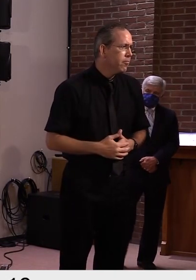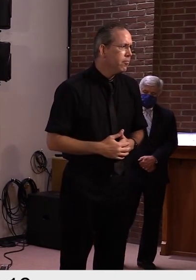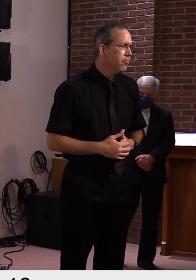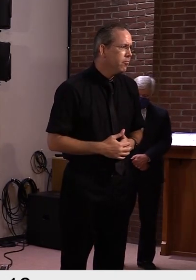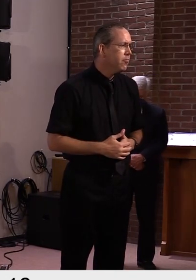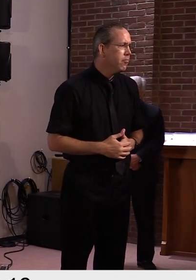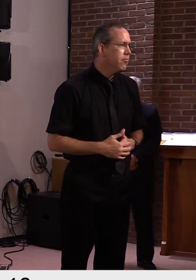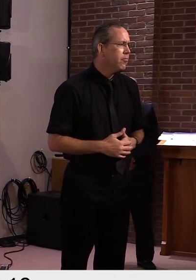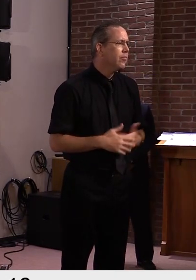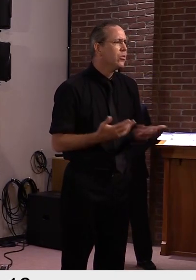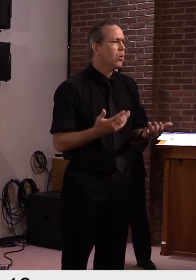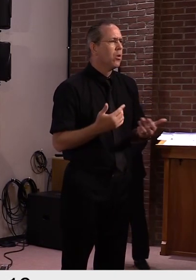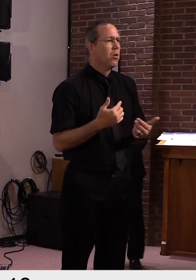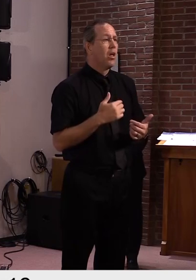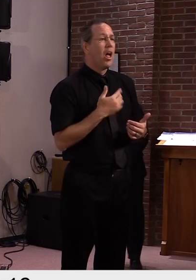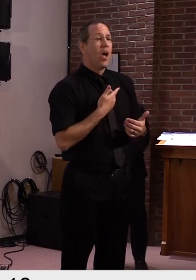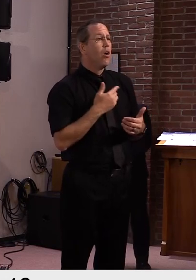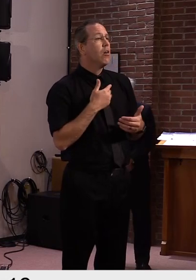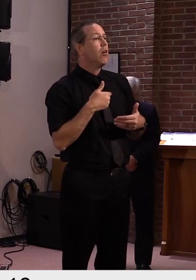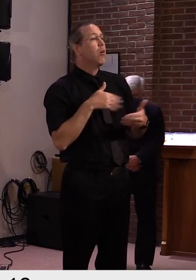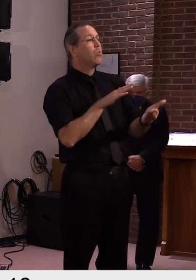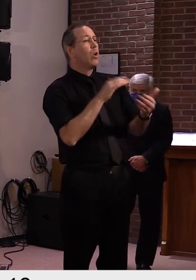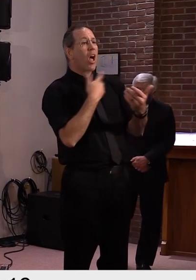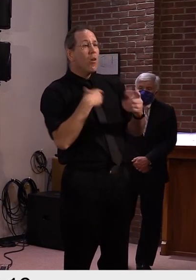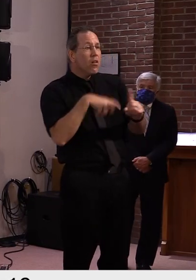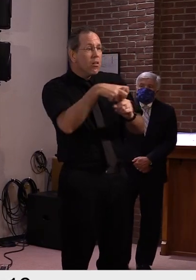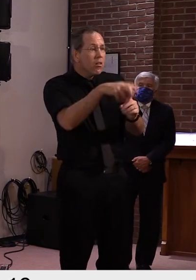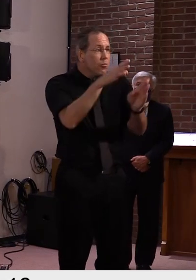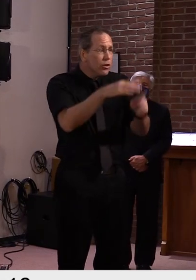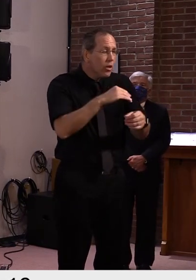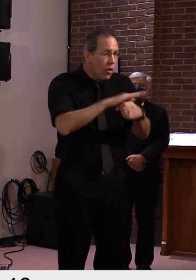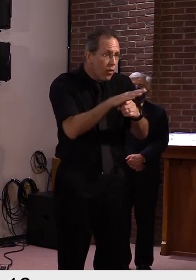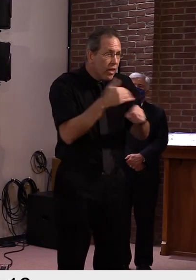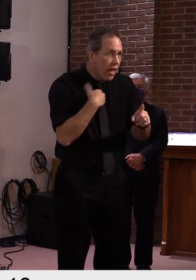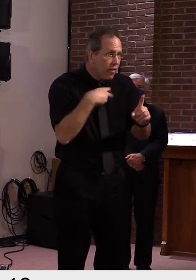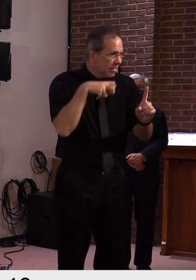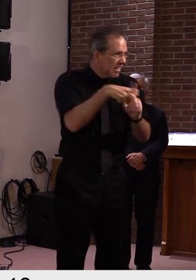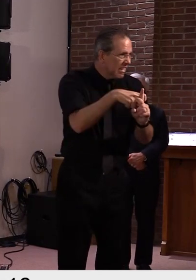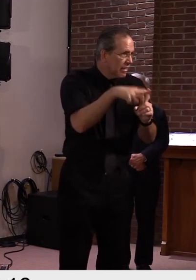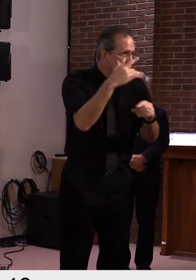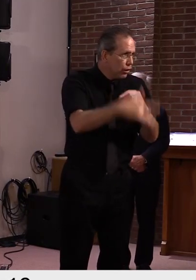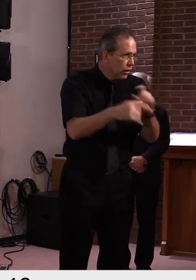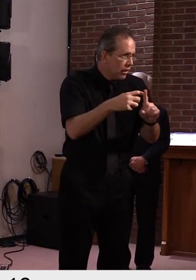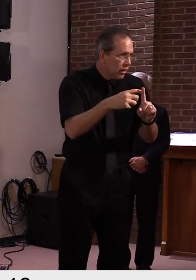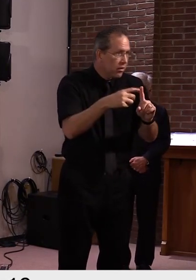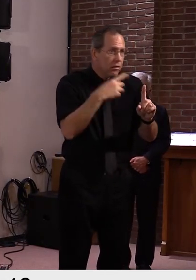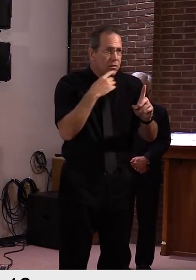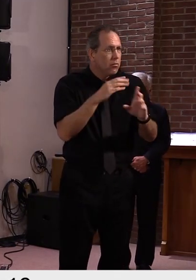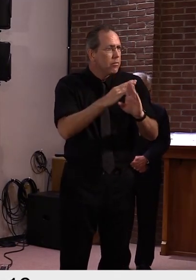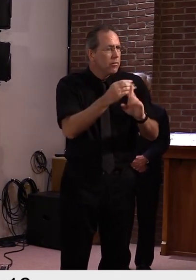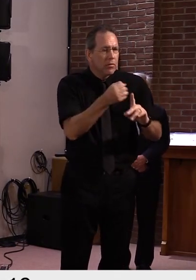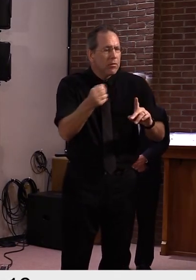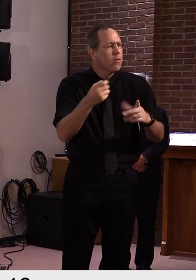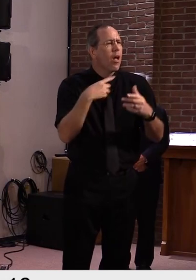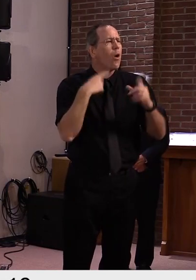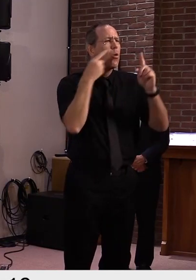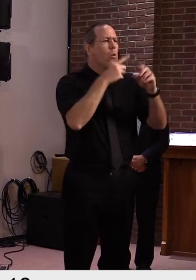containing them early so they don't spread to the community and those that are more vulnerable, uh, will certainly help protect our hospital resources as well.